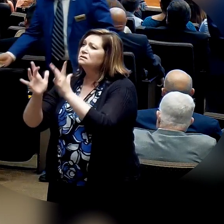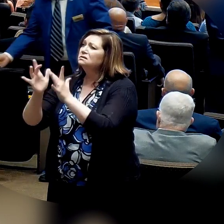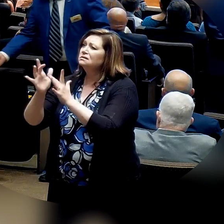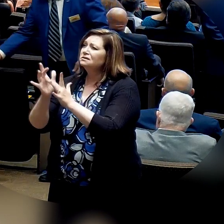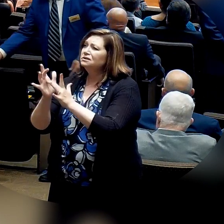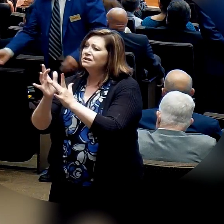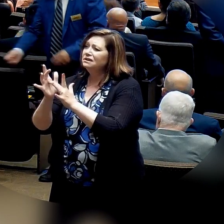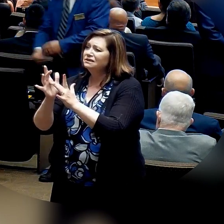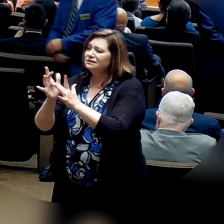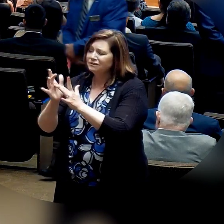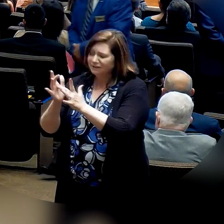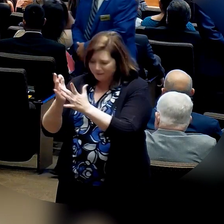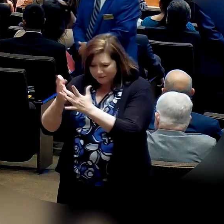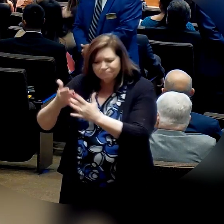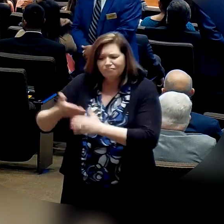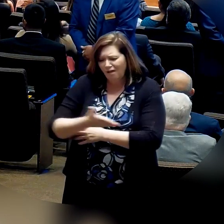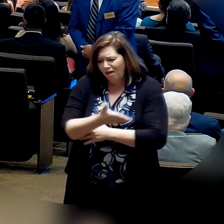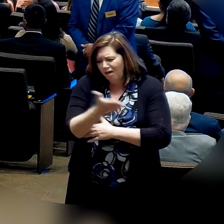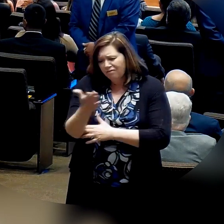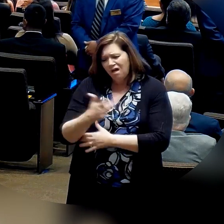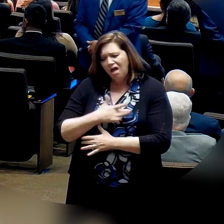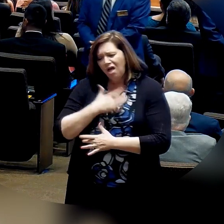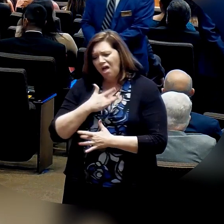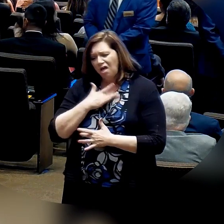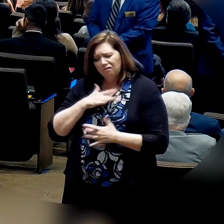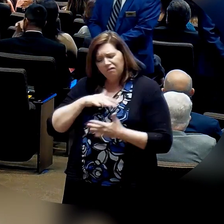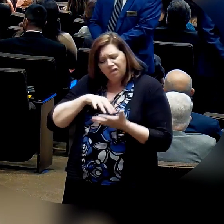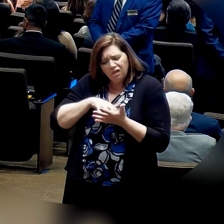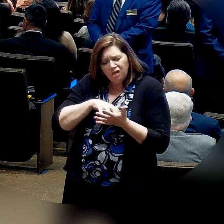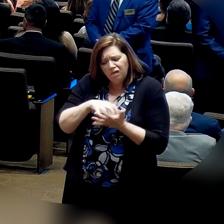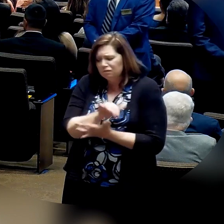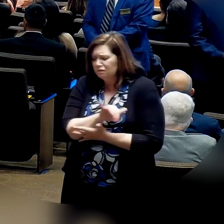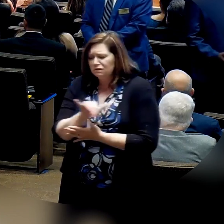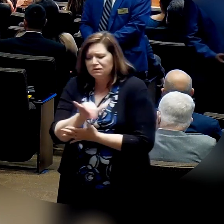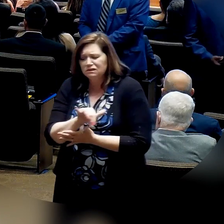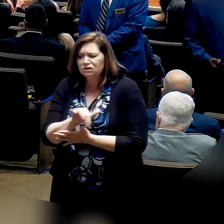find God's purpose in the hope of Calvary.